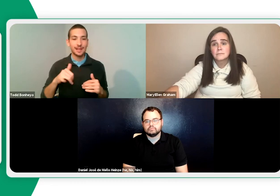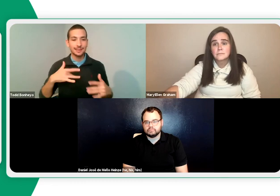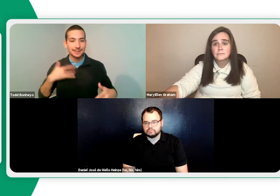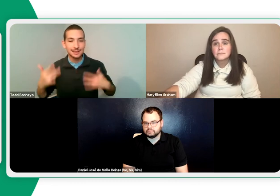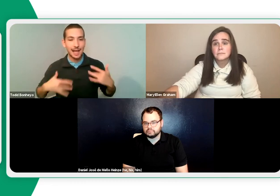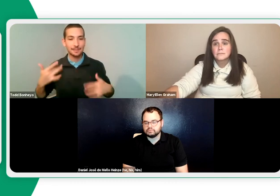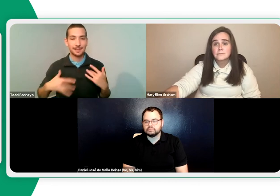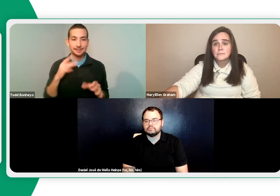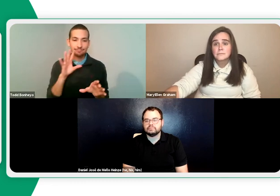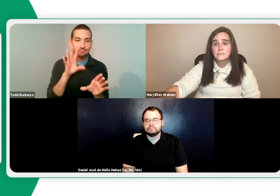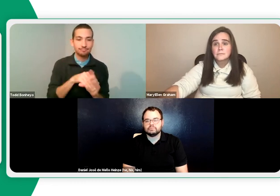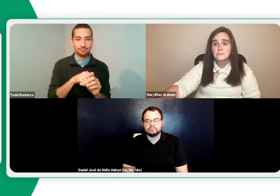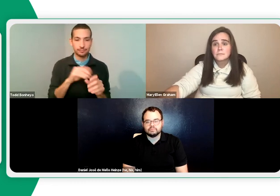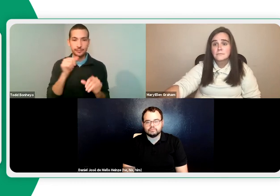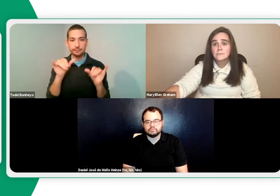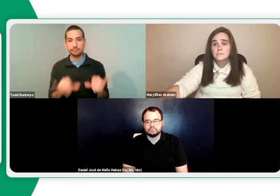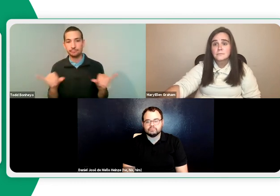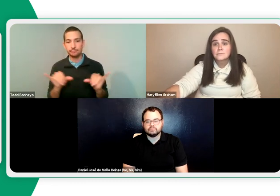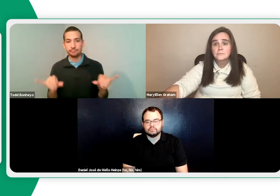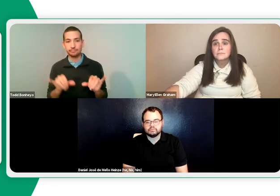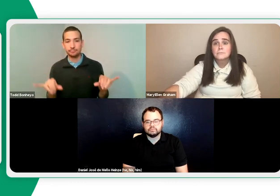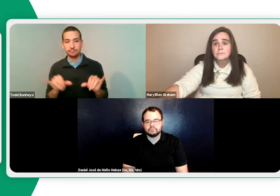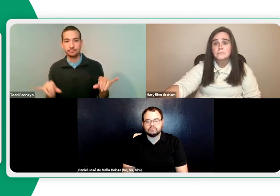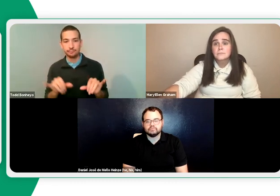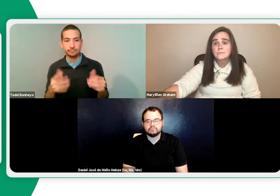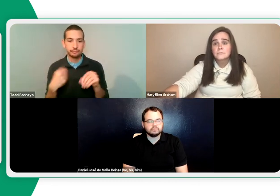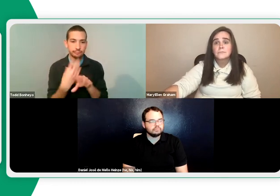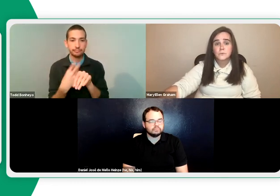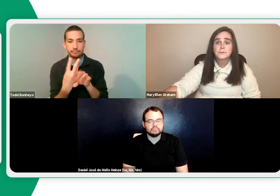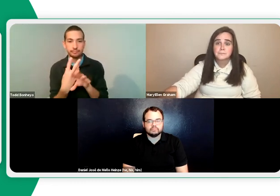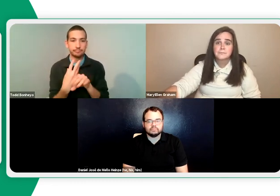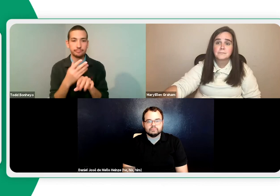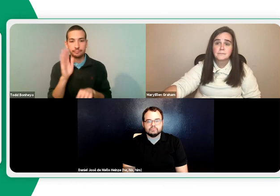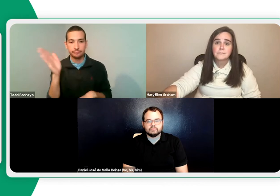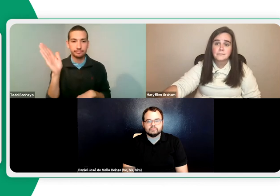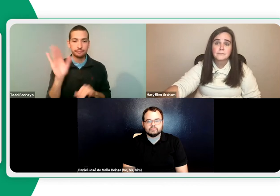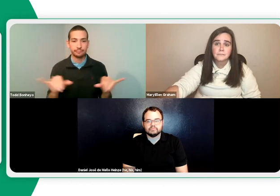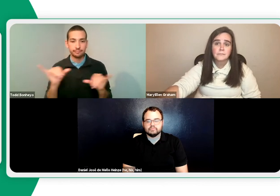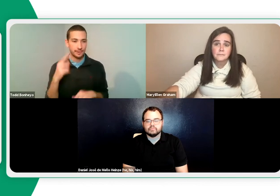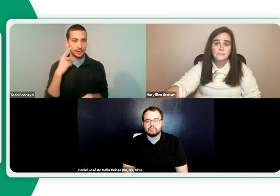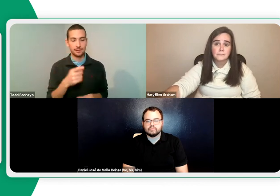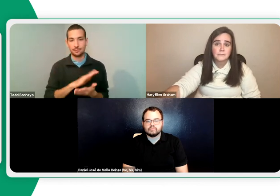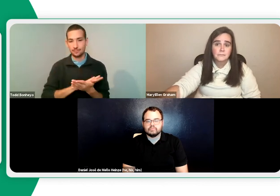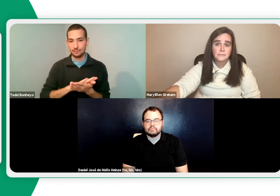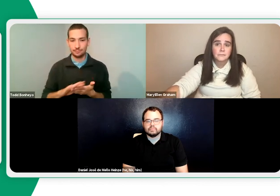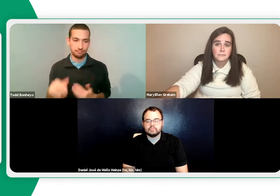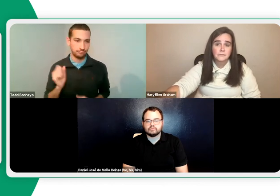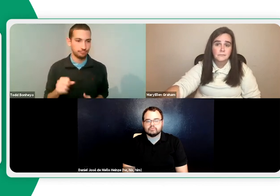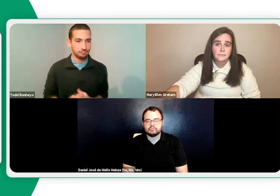again, that's really smart to keep that sensation of being out and about with your class and not having to be in the classroom, in the physical